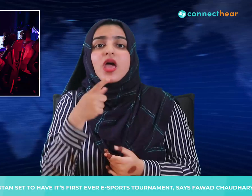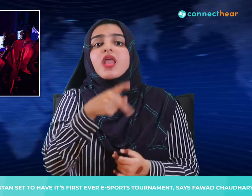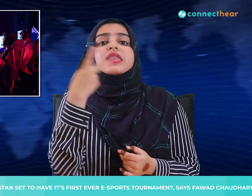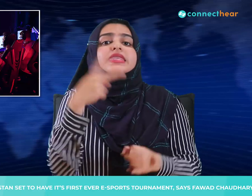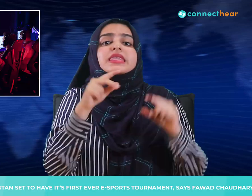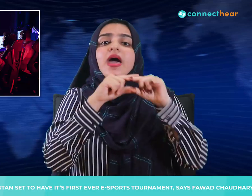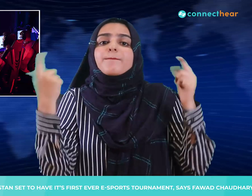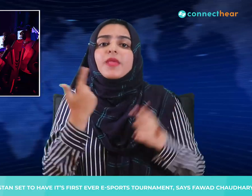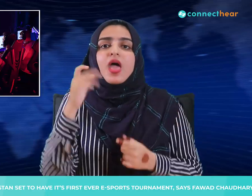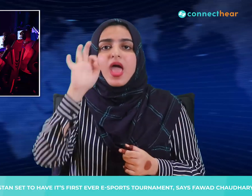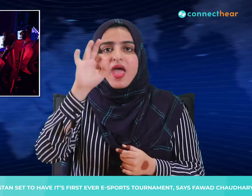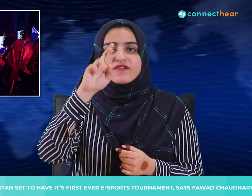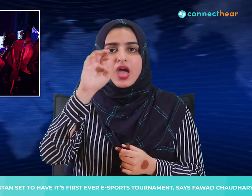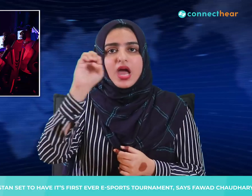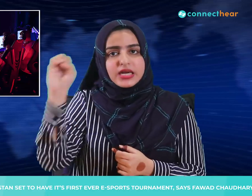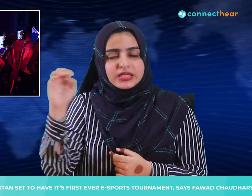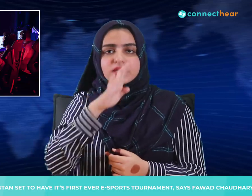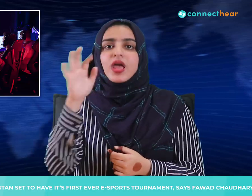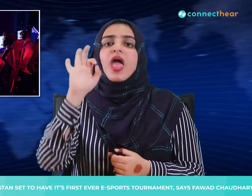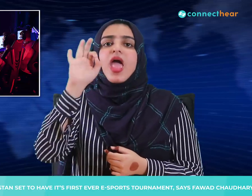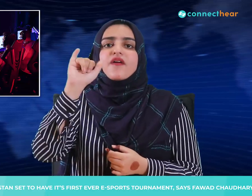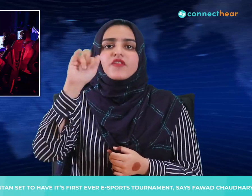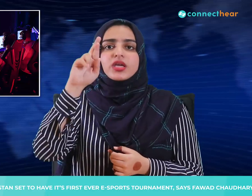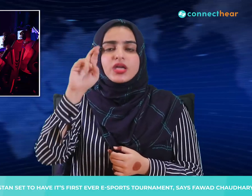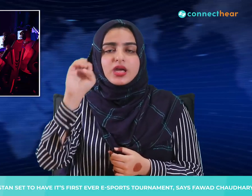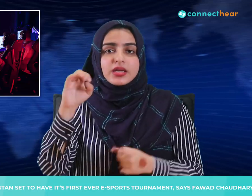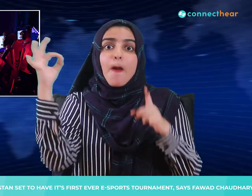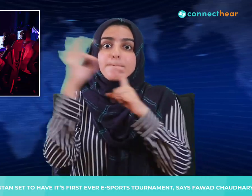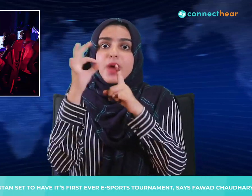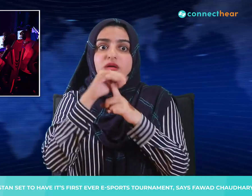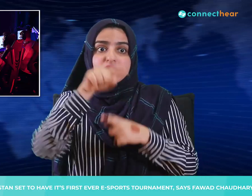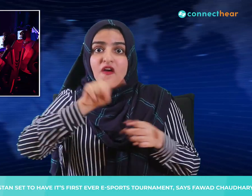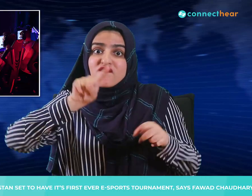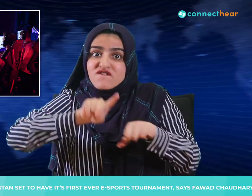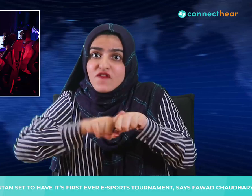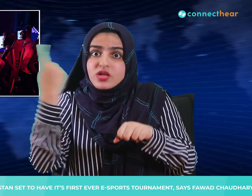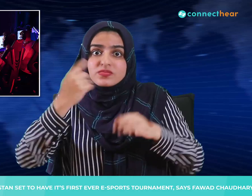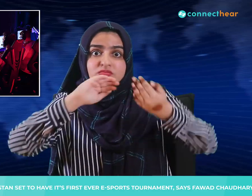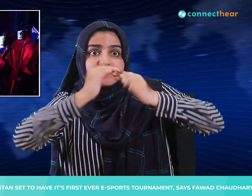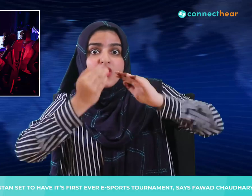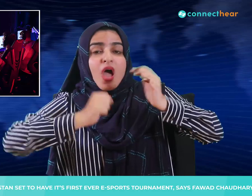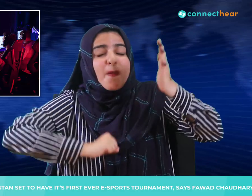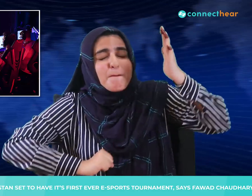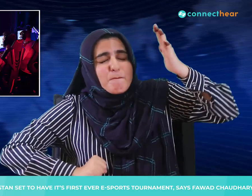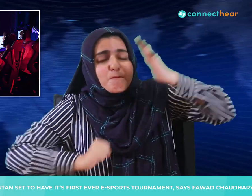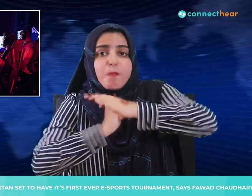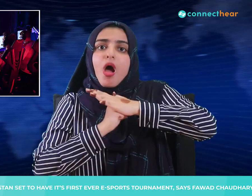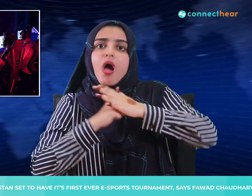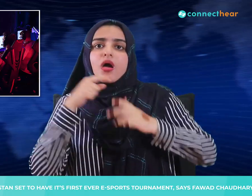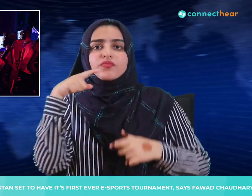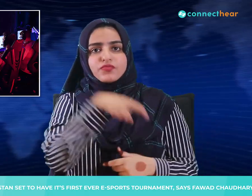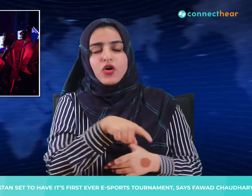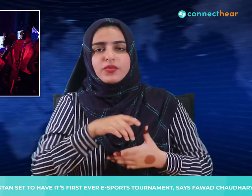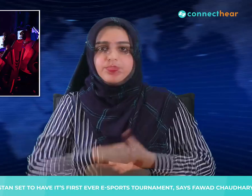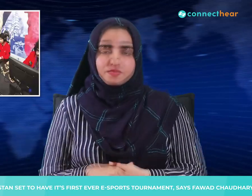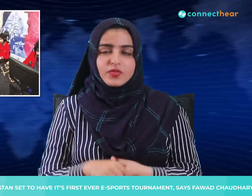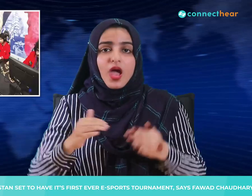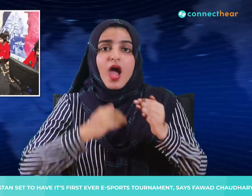Fire Pakistan League, which is the highest level professional competition in the world featuring the sports Free Fire.